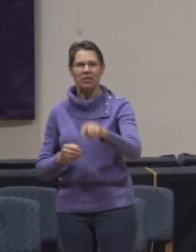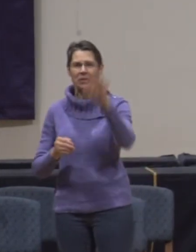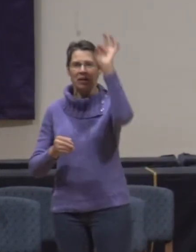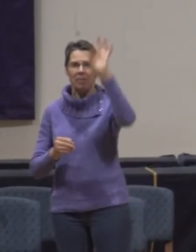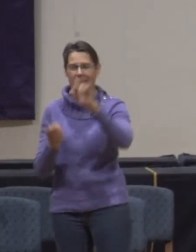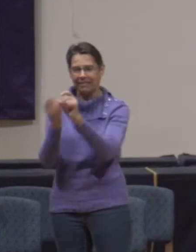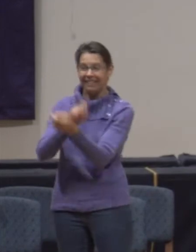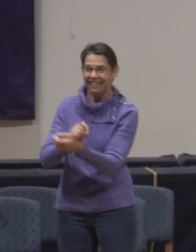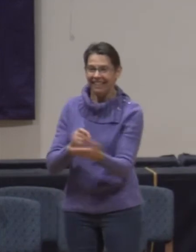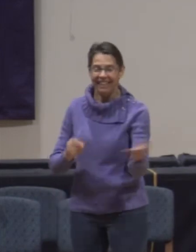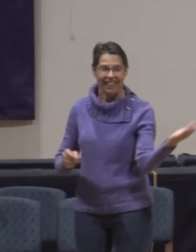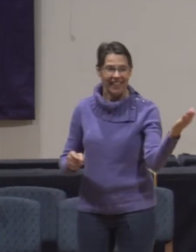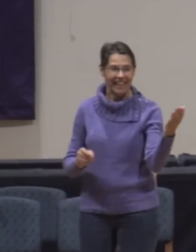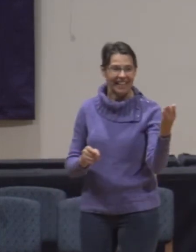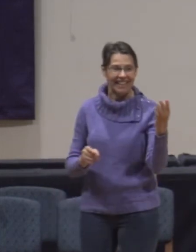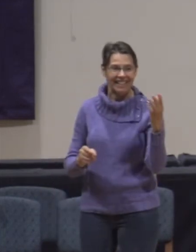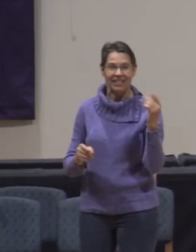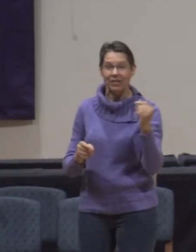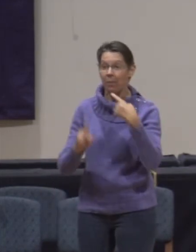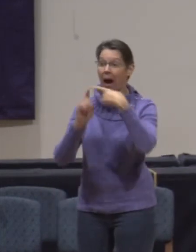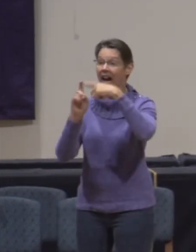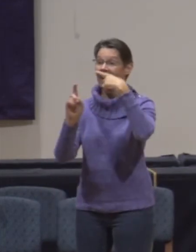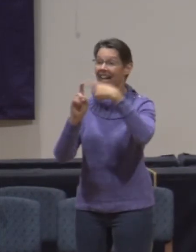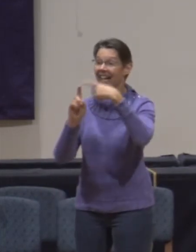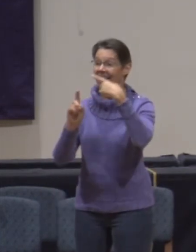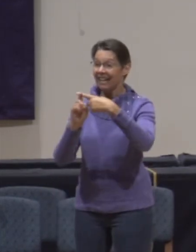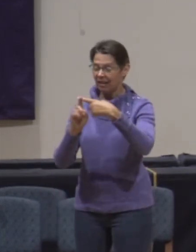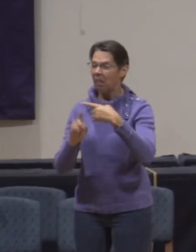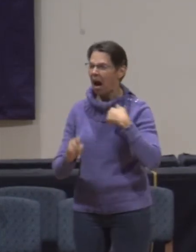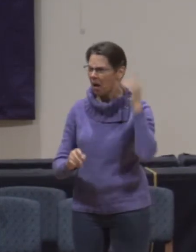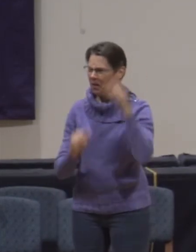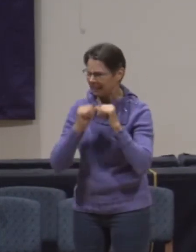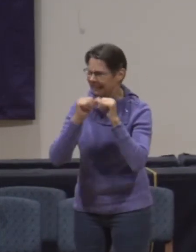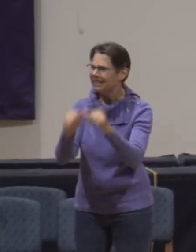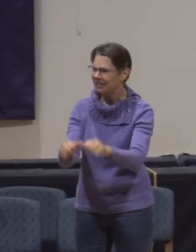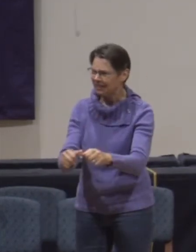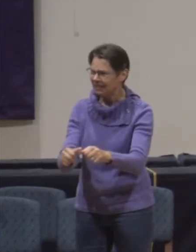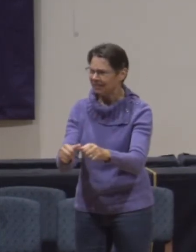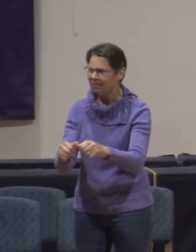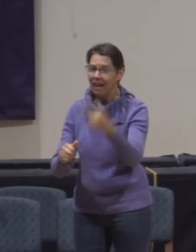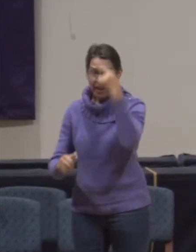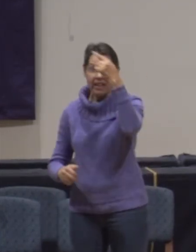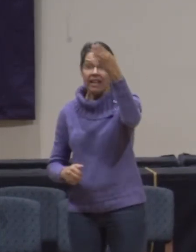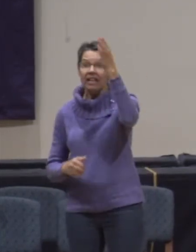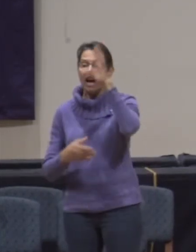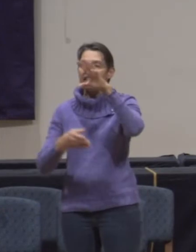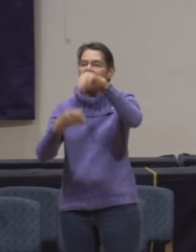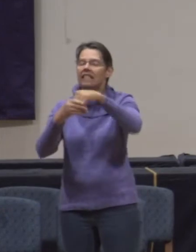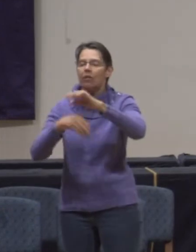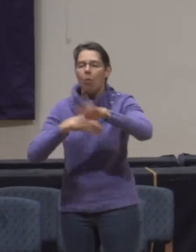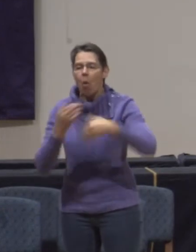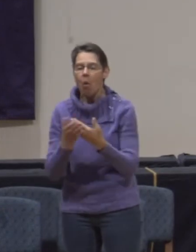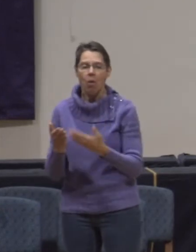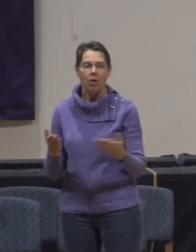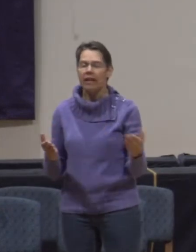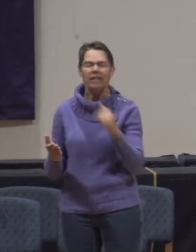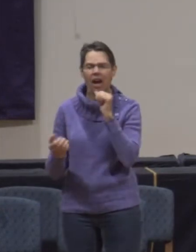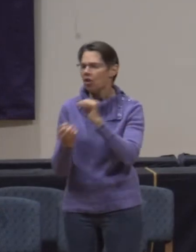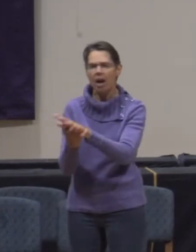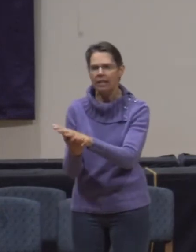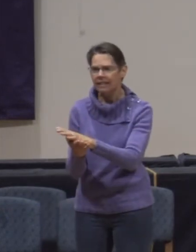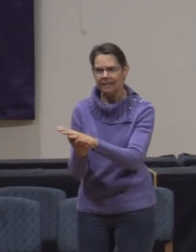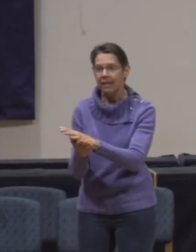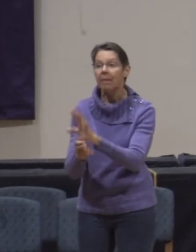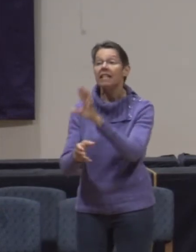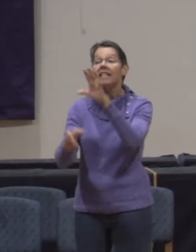Because I think God is in all things. Not causing them, but I think God is in all things. How long has it been